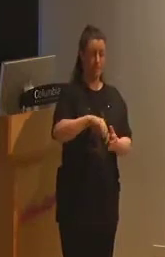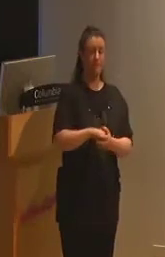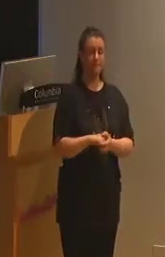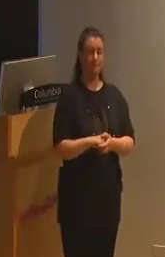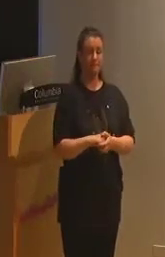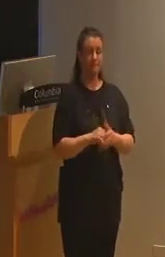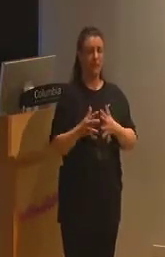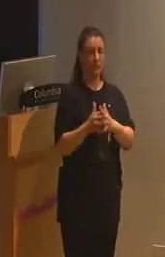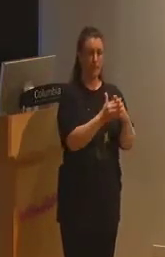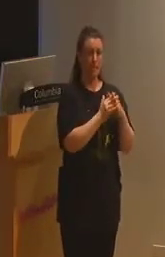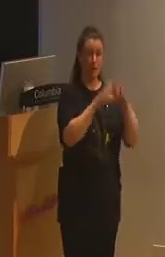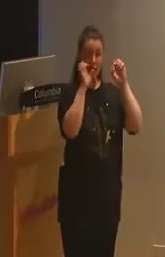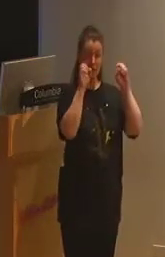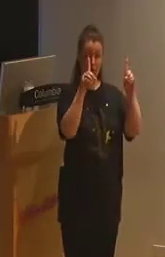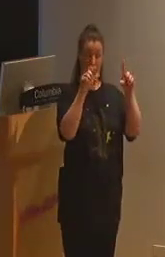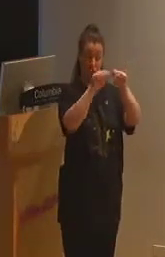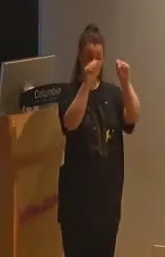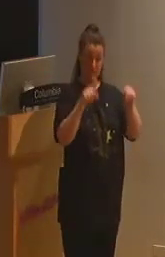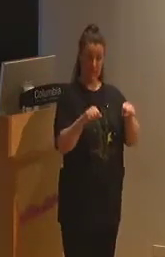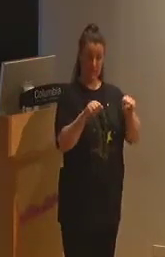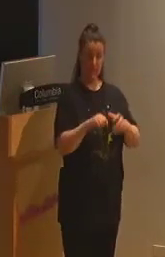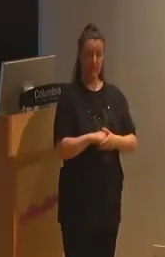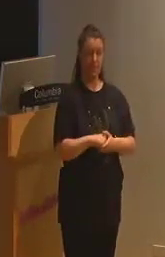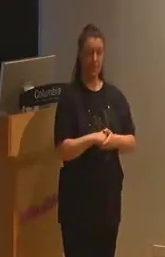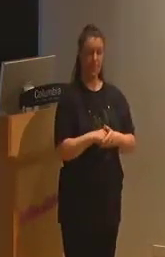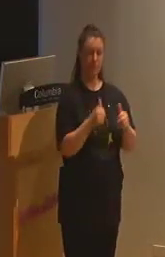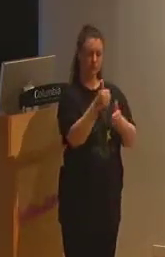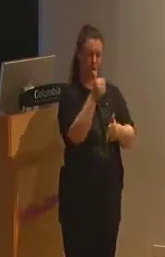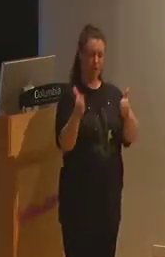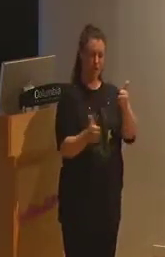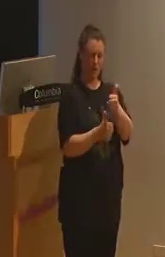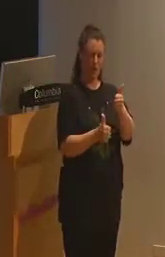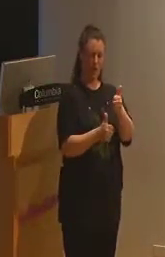education system, which undermines the original purposes of the act.